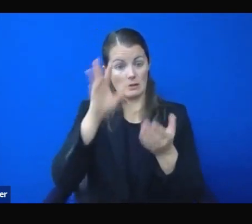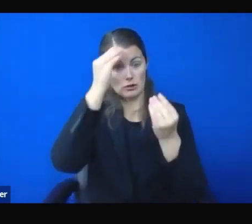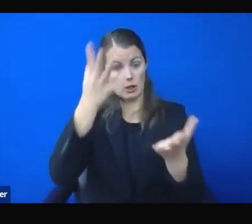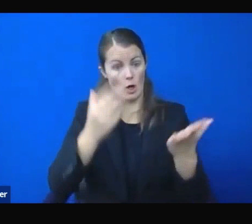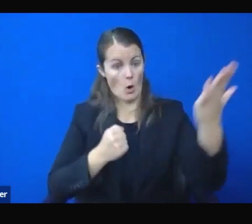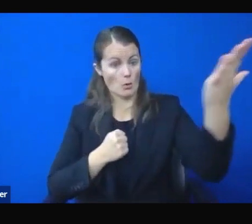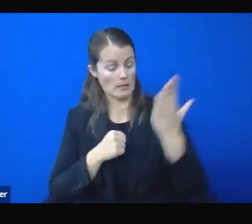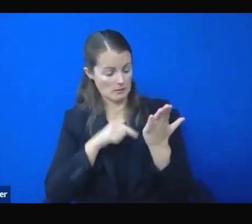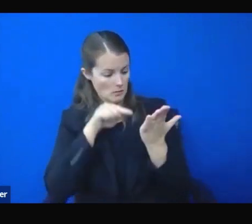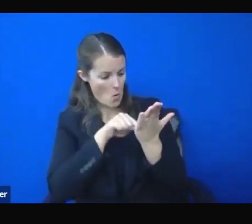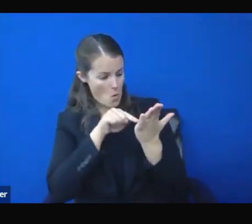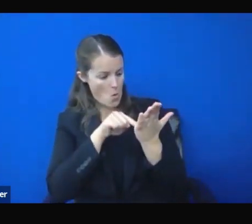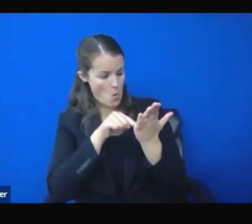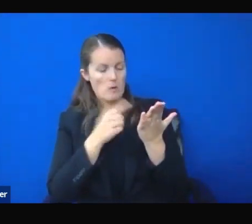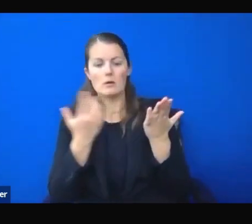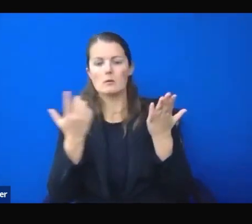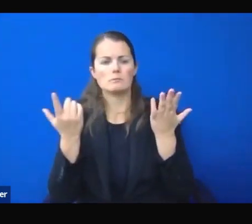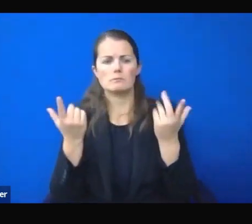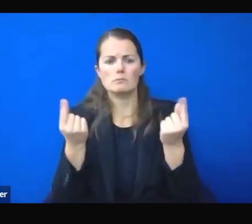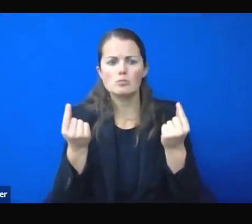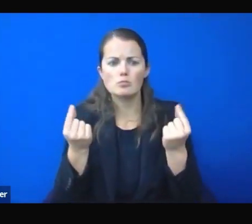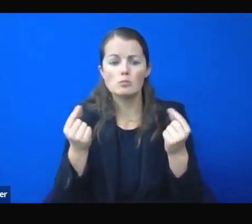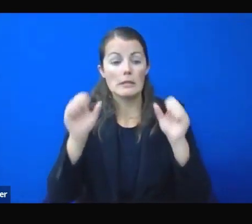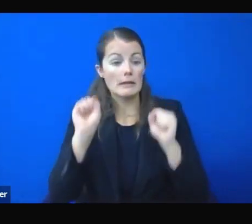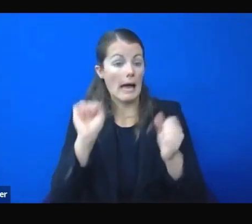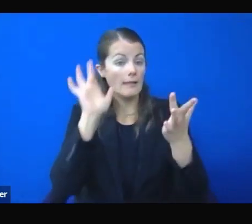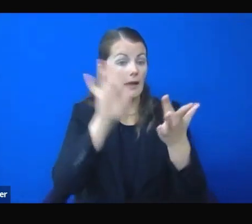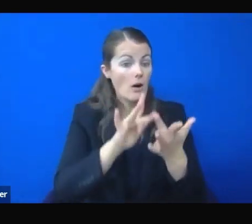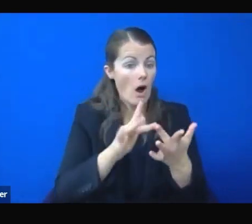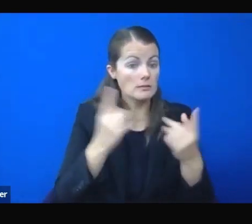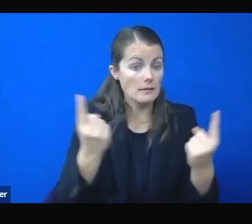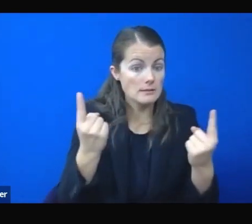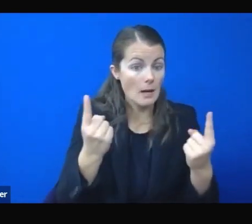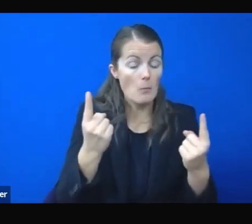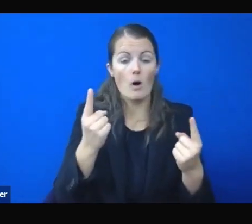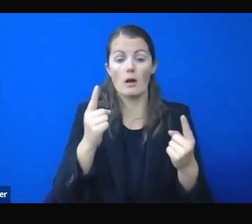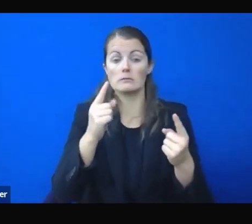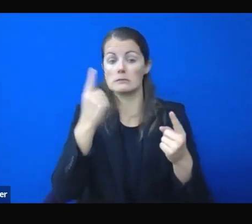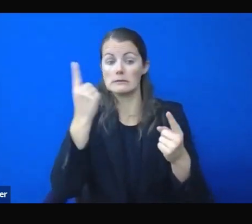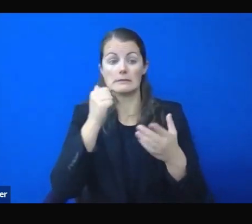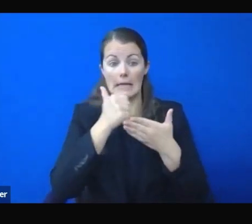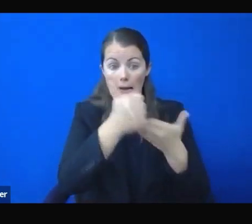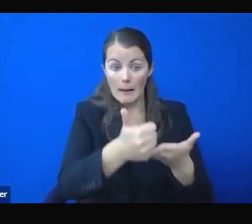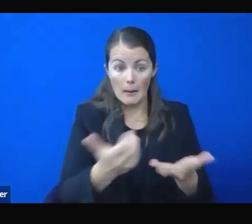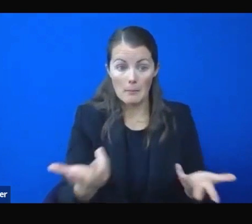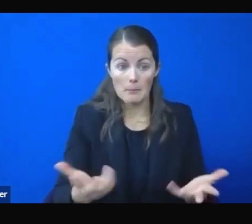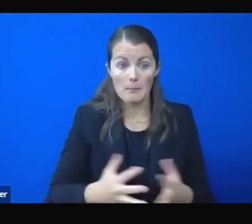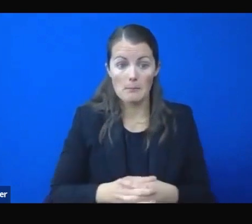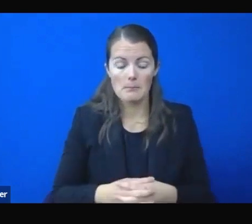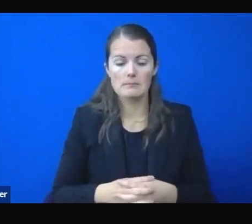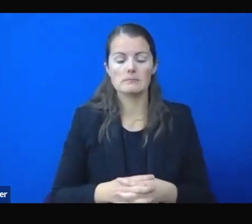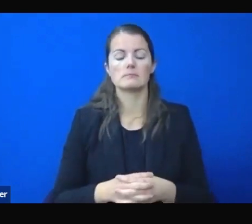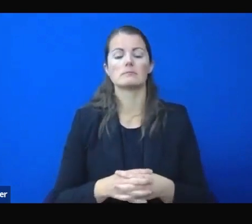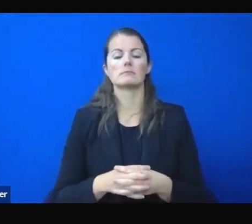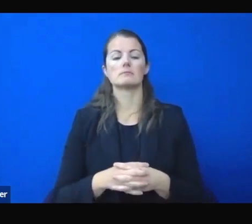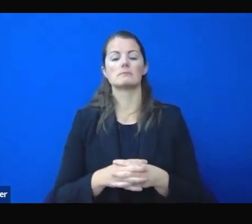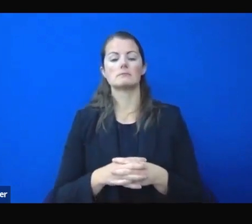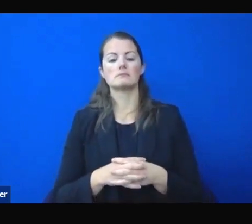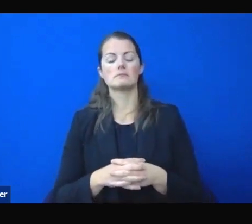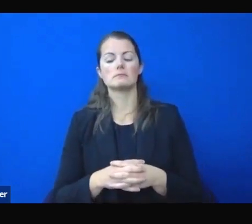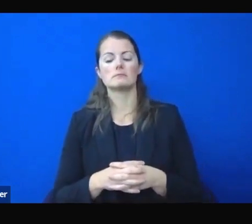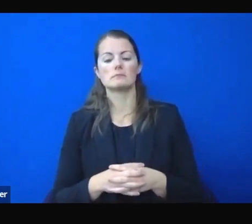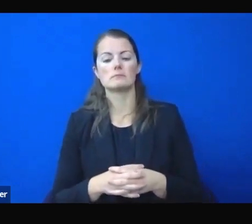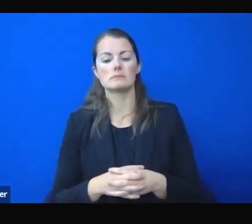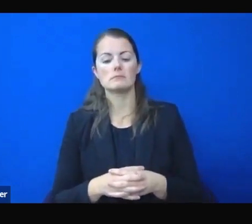extension then and the reinstatement of the moratorium that you just basically announced? Well, you're right. The eviction moratorium will be signed